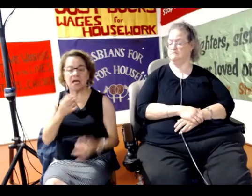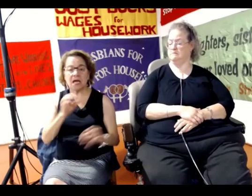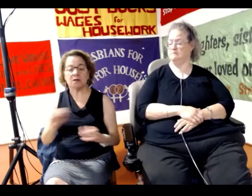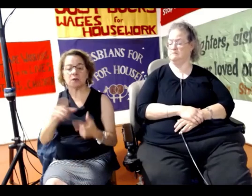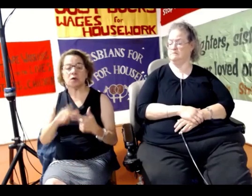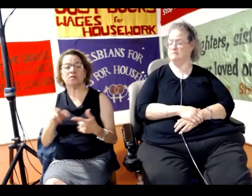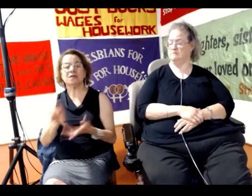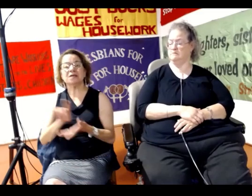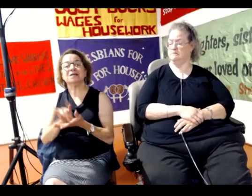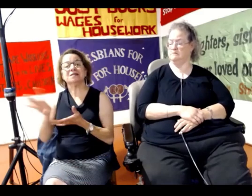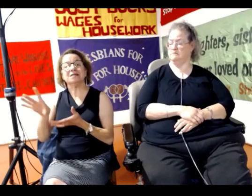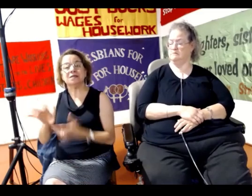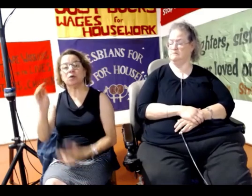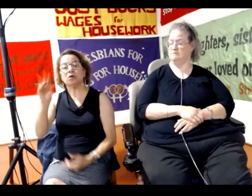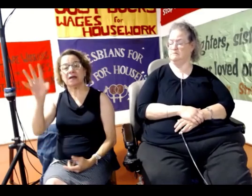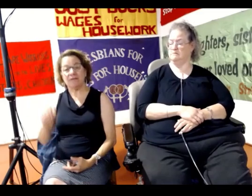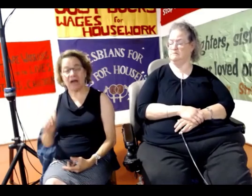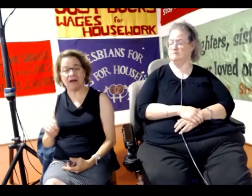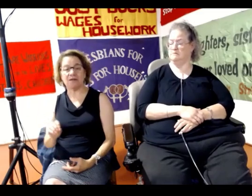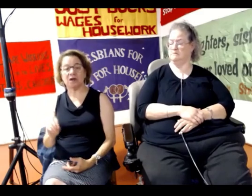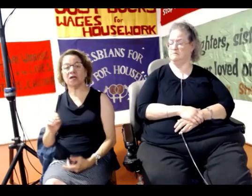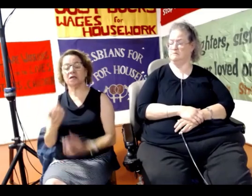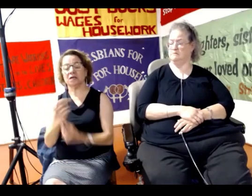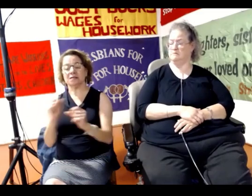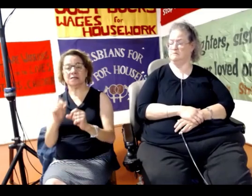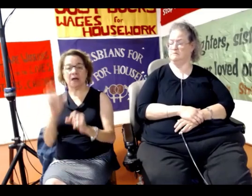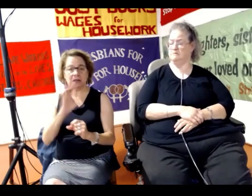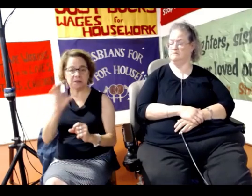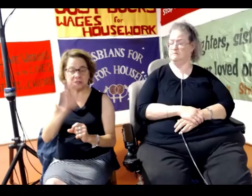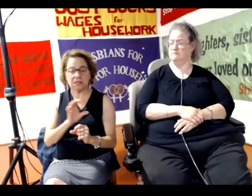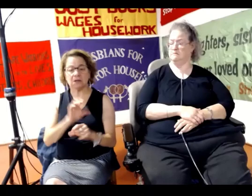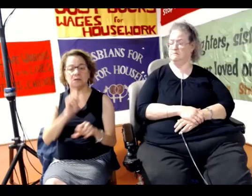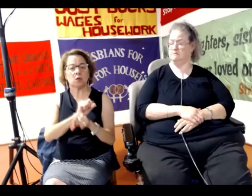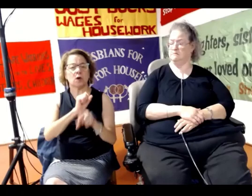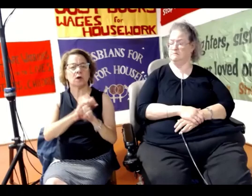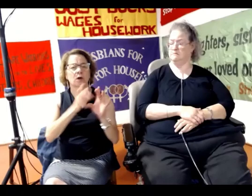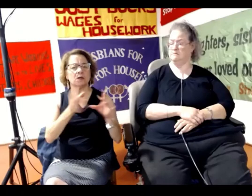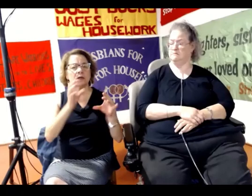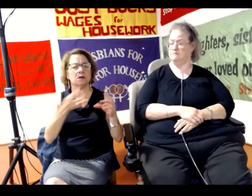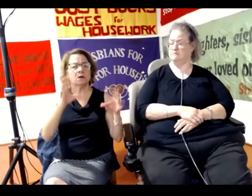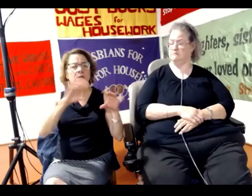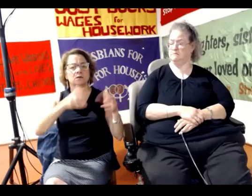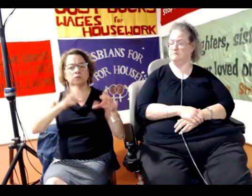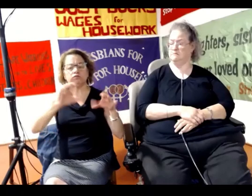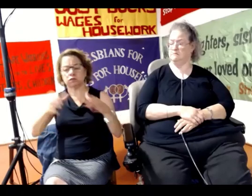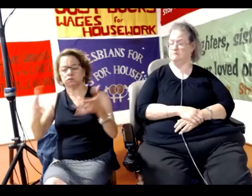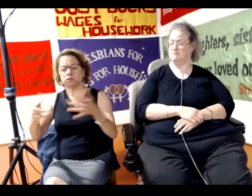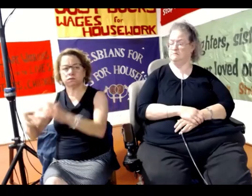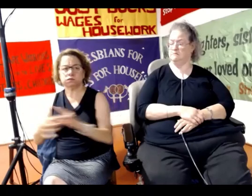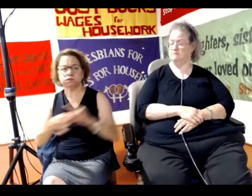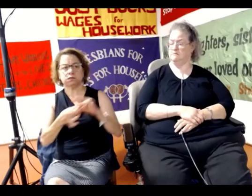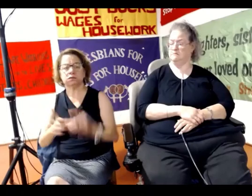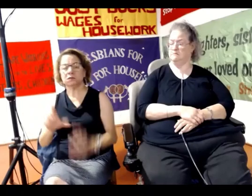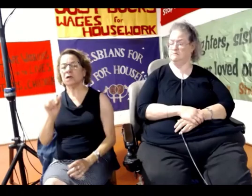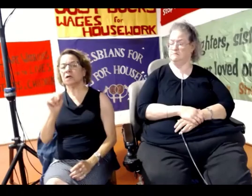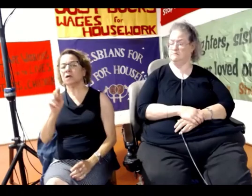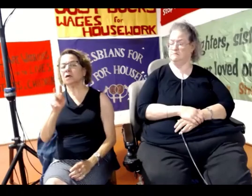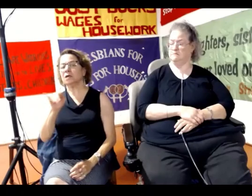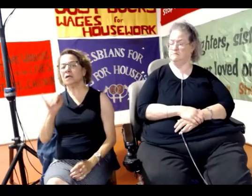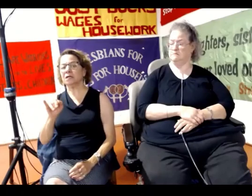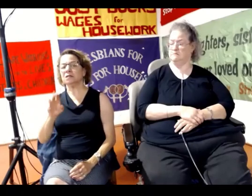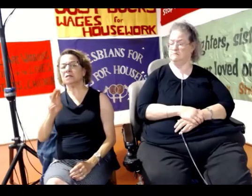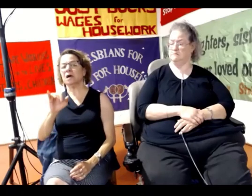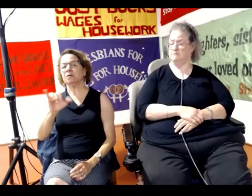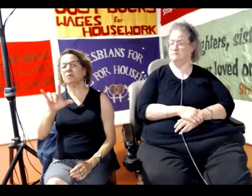African asylum seekers in Israel with the anti-deportation movement, etc. And, of course, the anti-militarization movement.